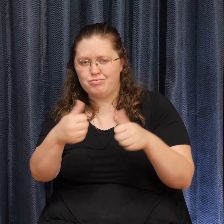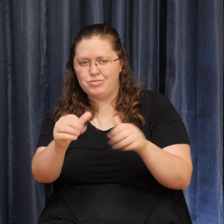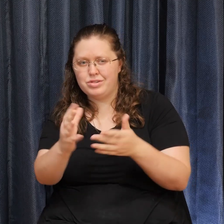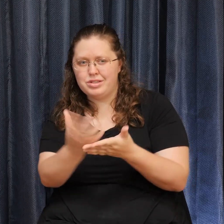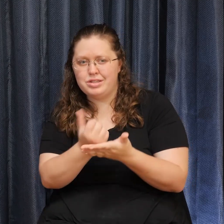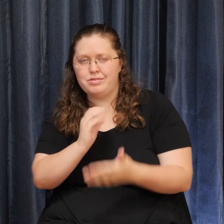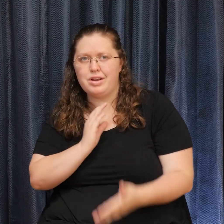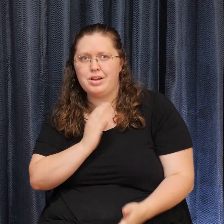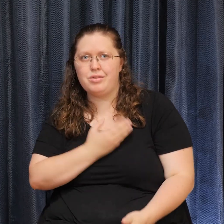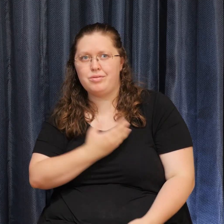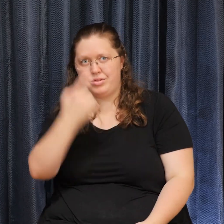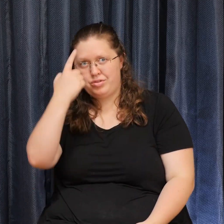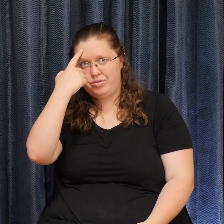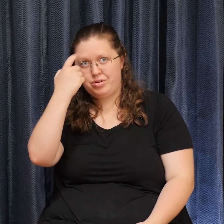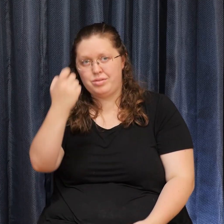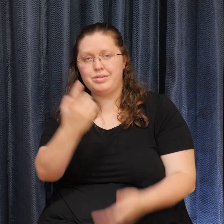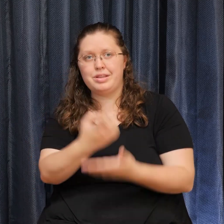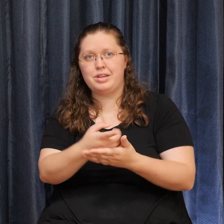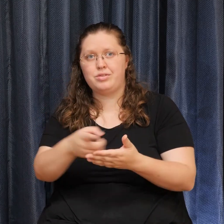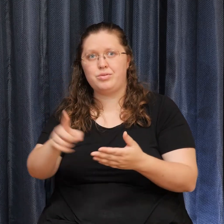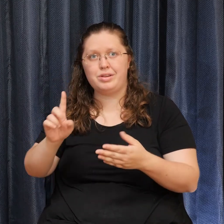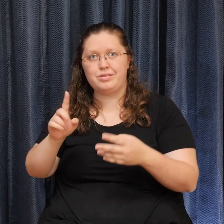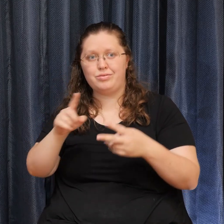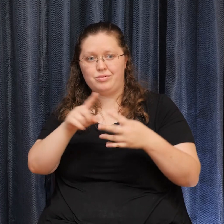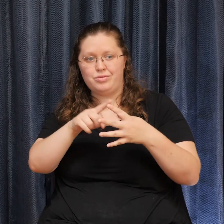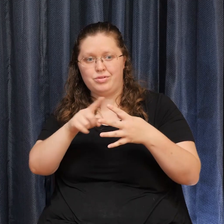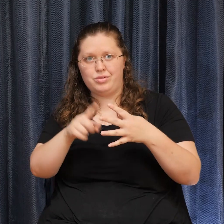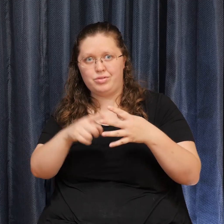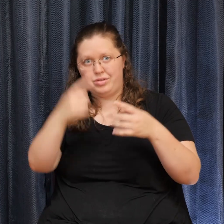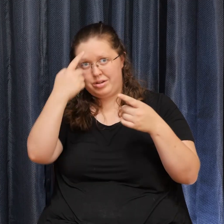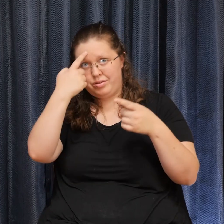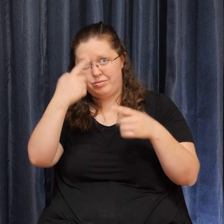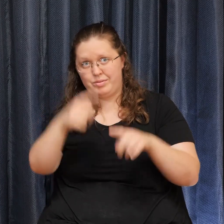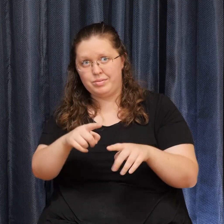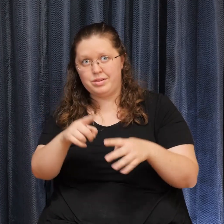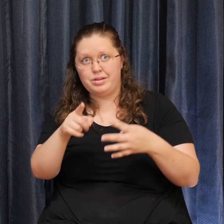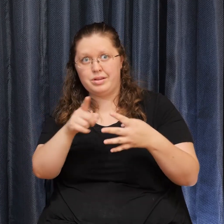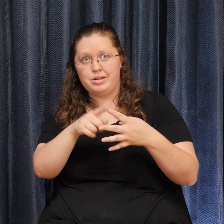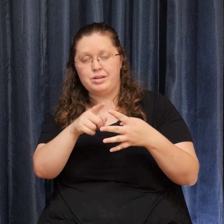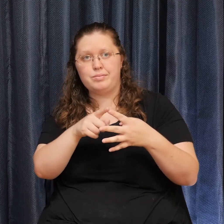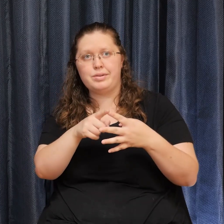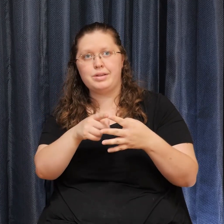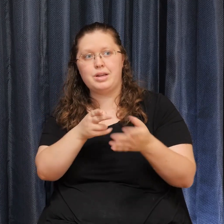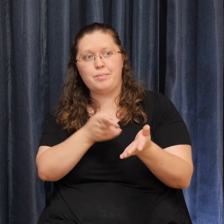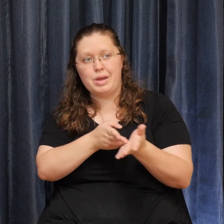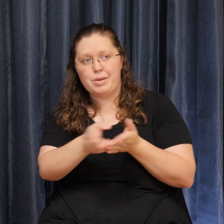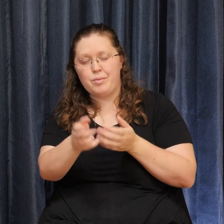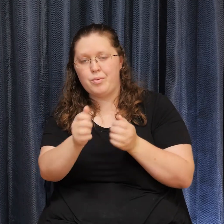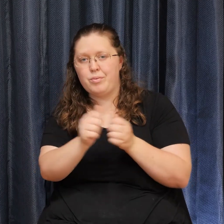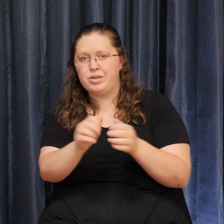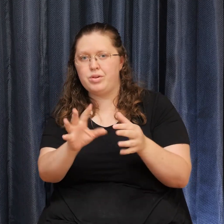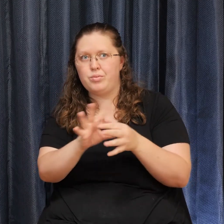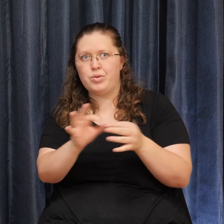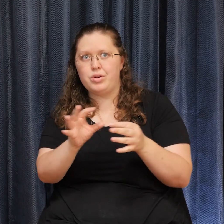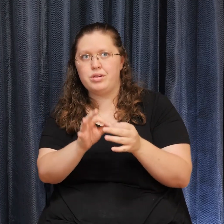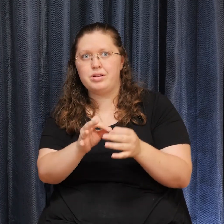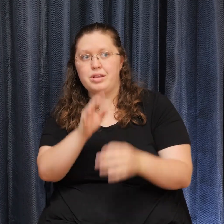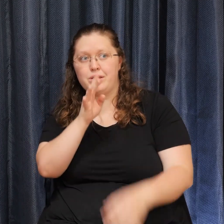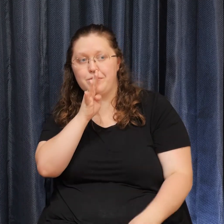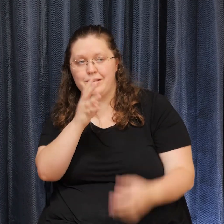agreements were covered The first Be impeccable with your word Speak with integrity Say only what you